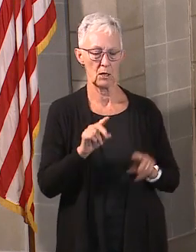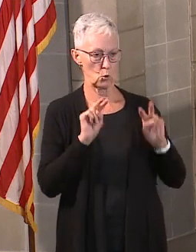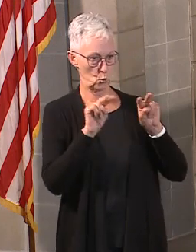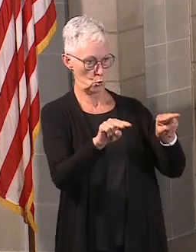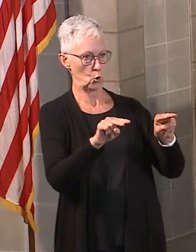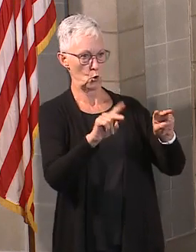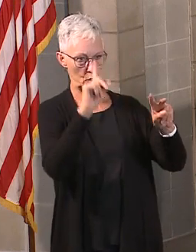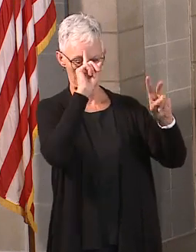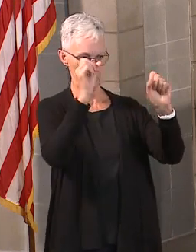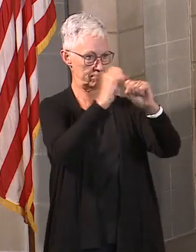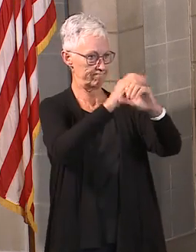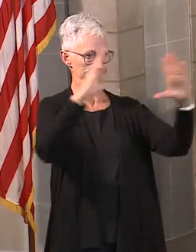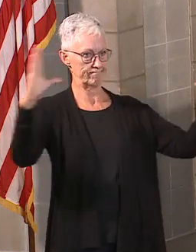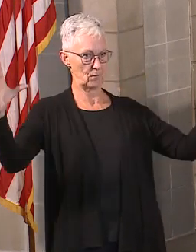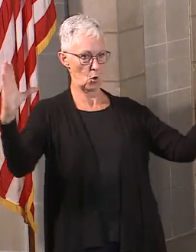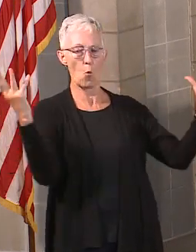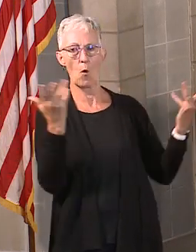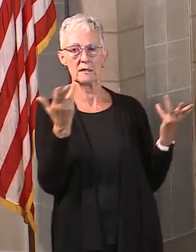going to be best for our kids.